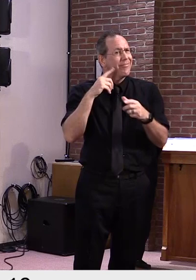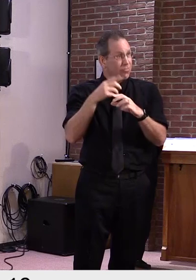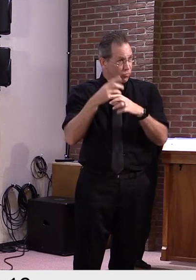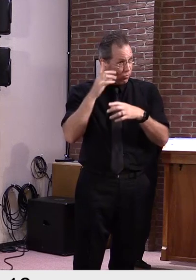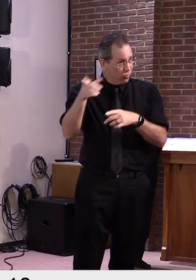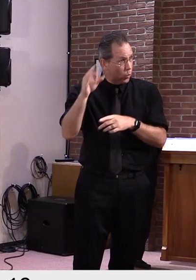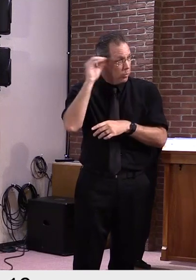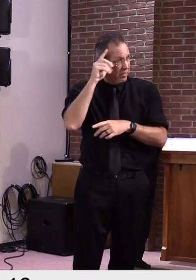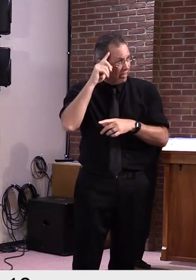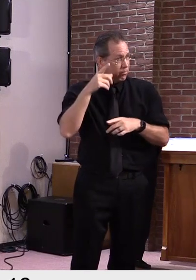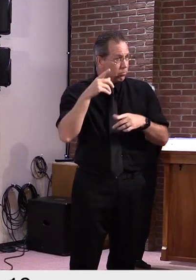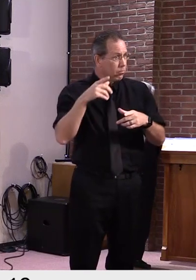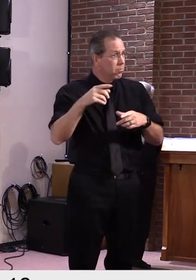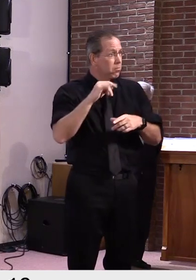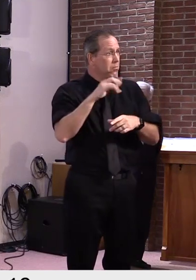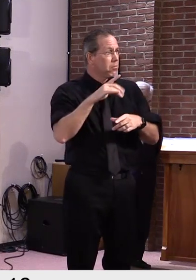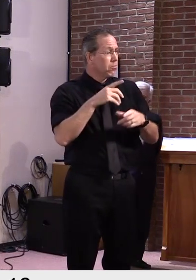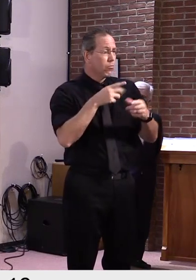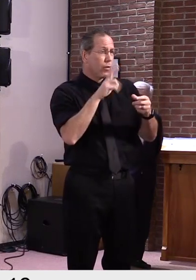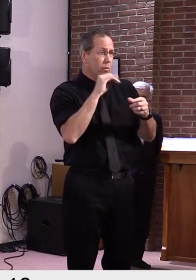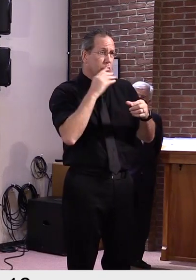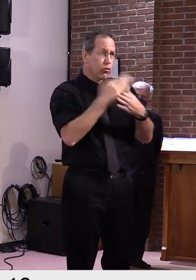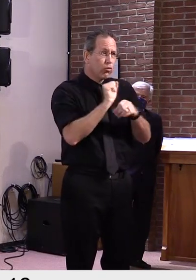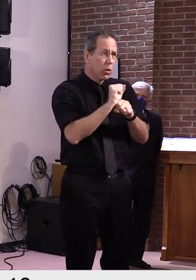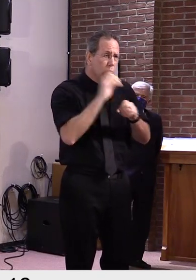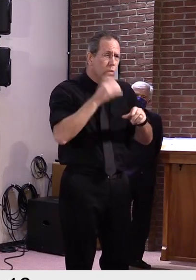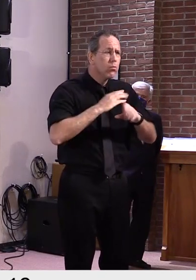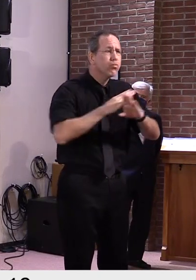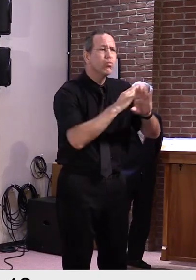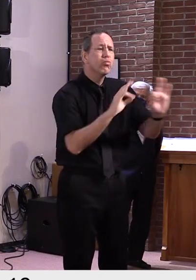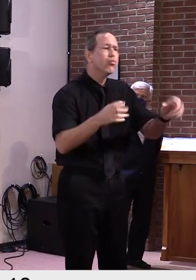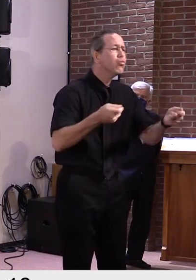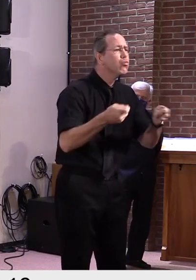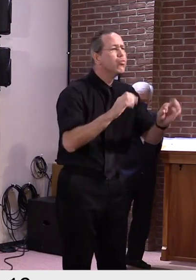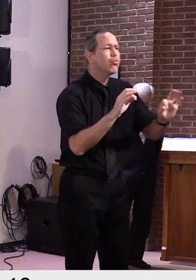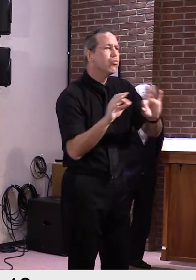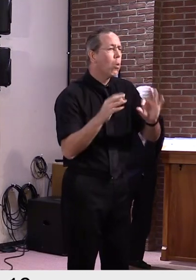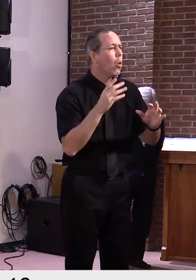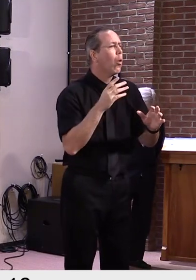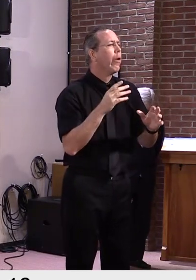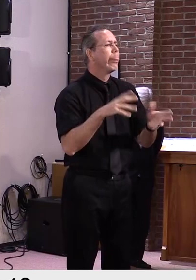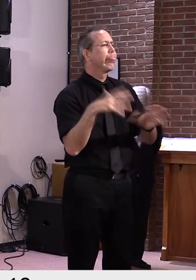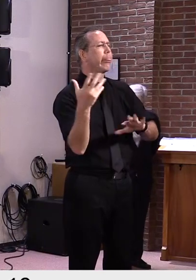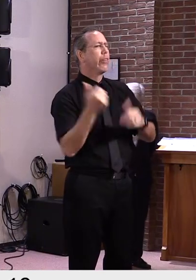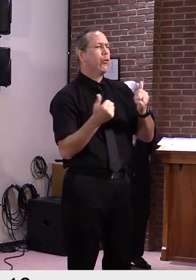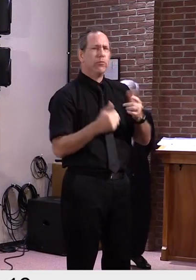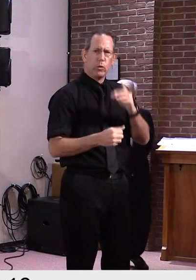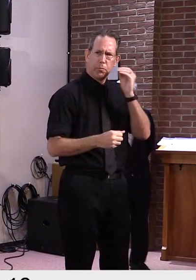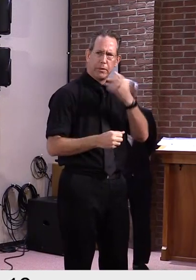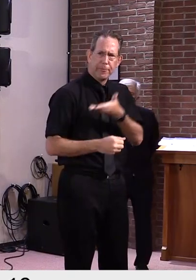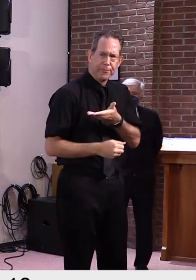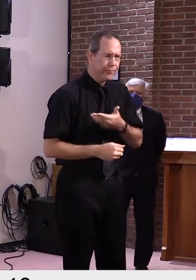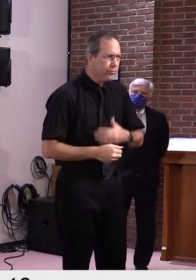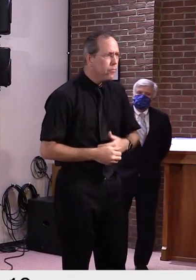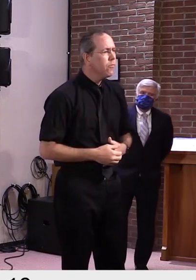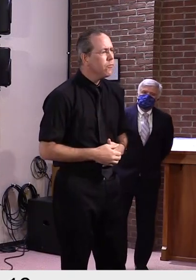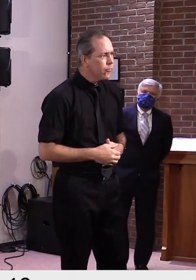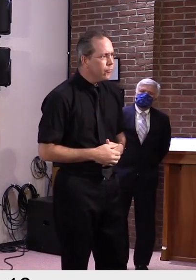are some who are positive. And that's, in some respects, good news that they were caught before they came in